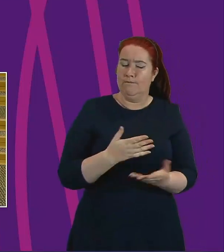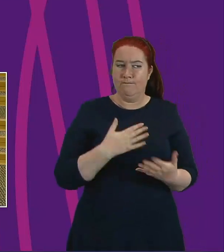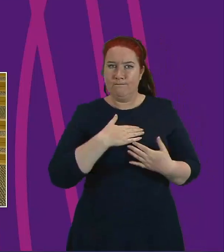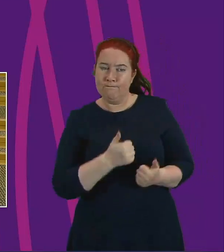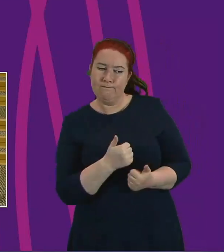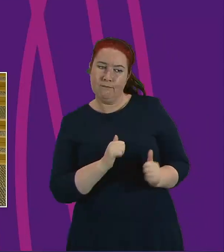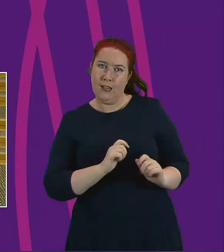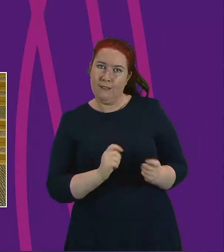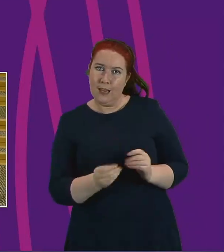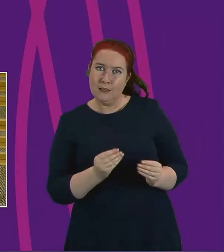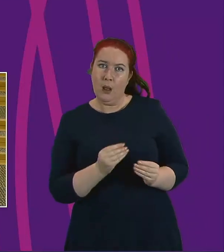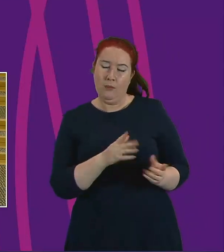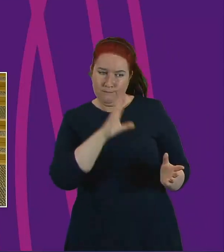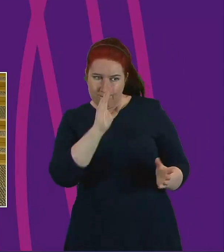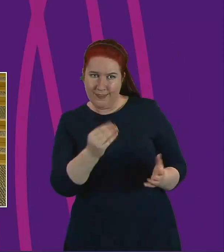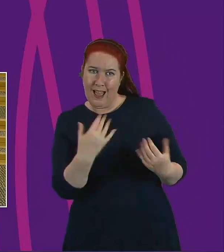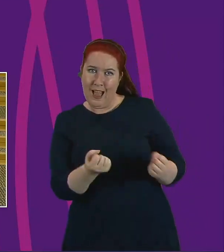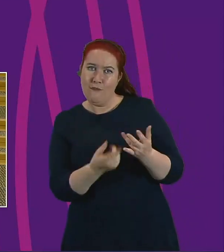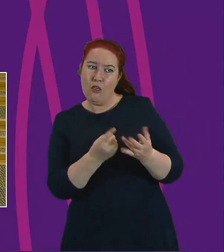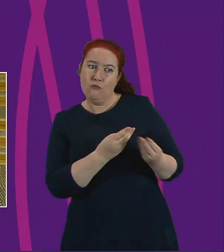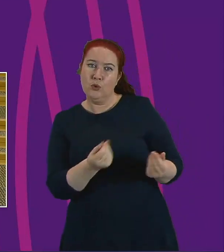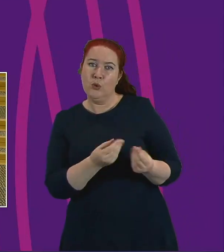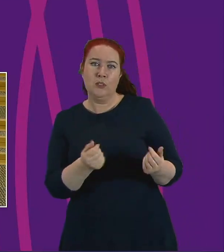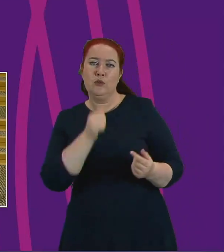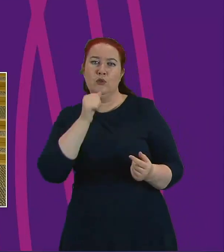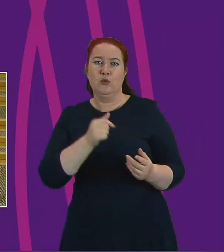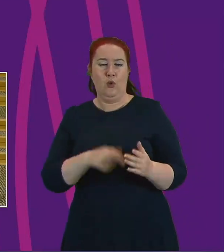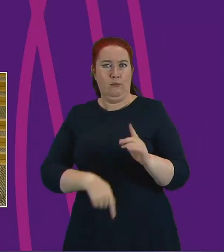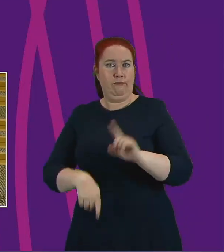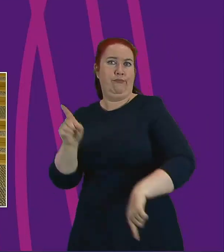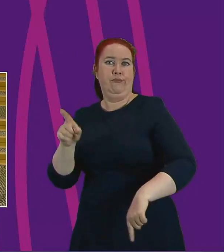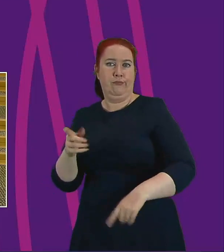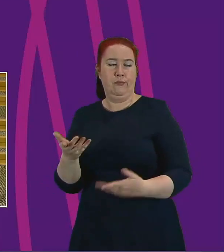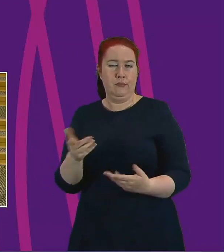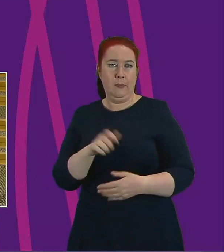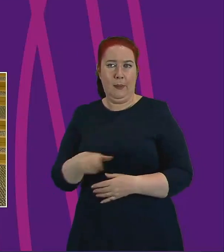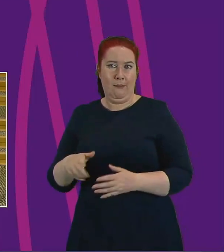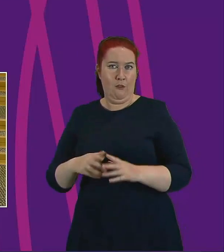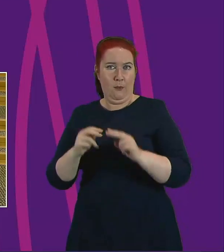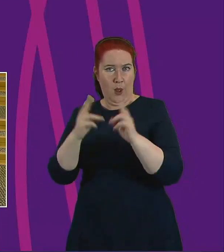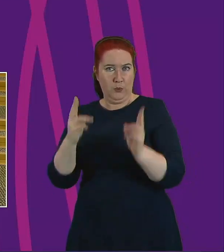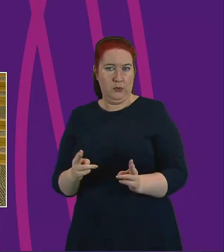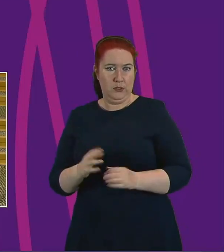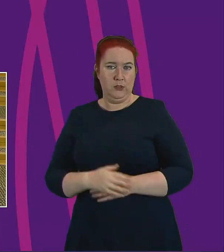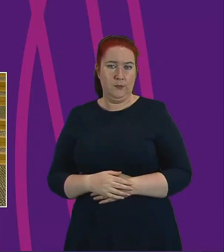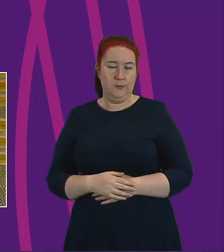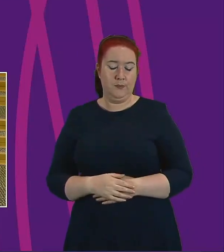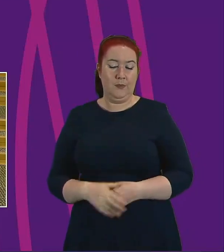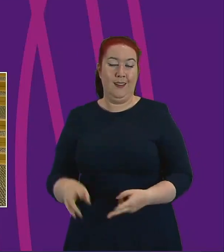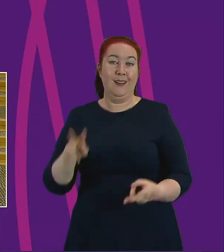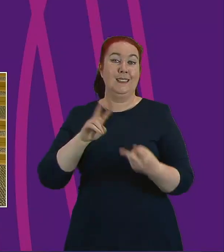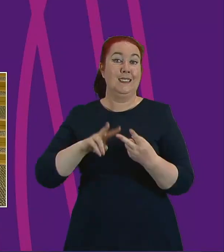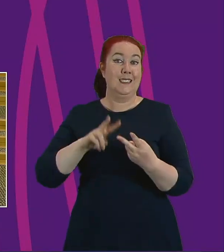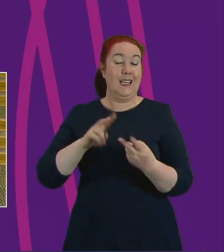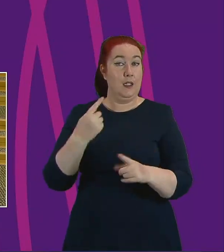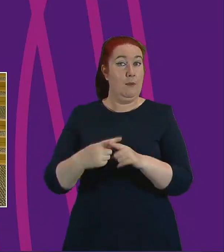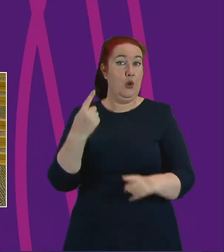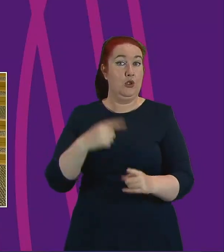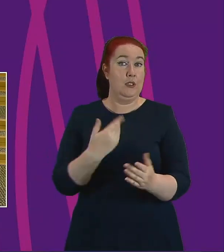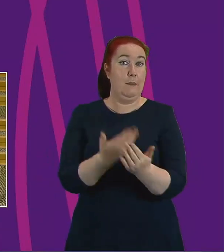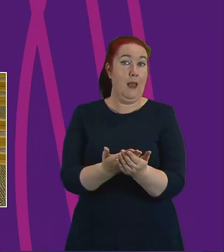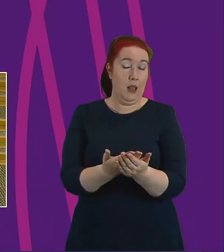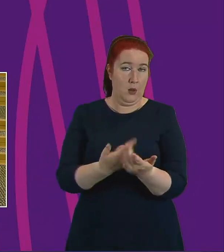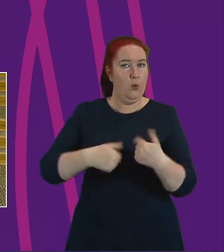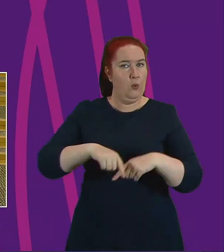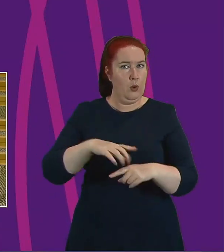and signpost them to the resources of financial support. In addition, through the second emergency coronavirus bill, we are also